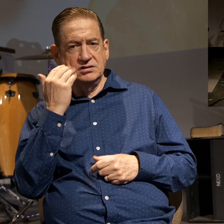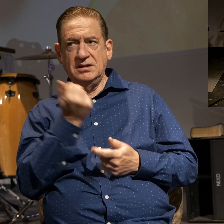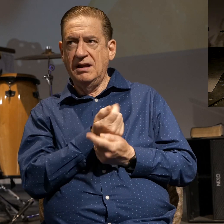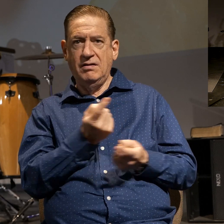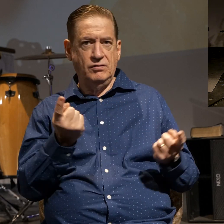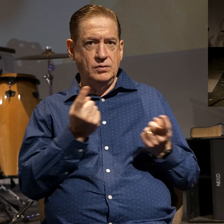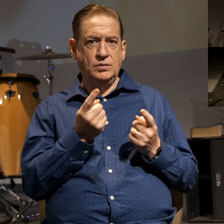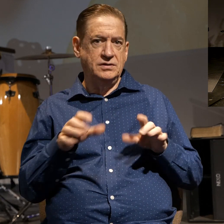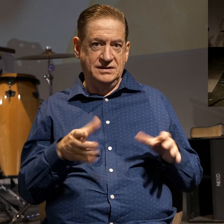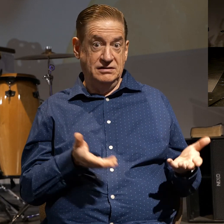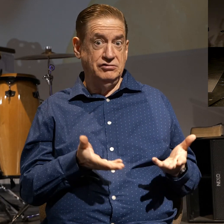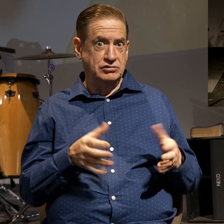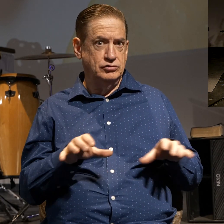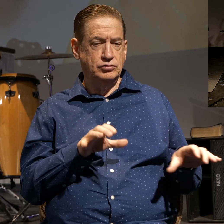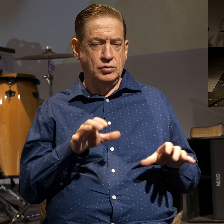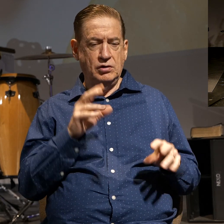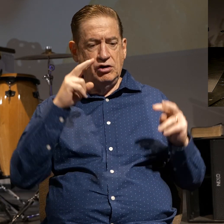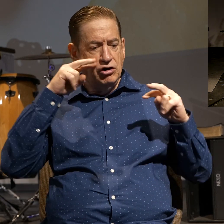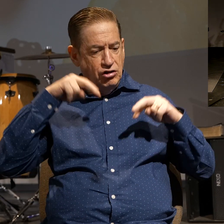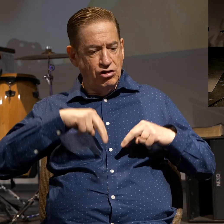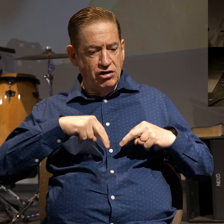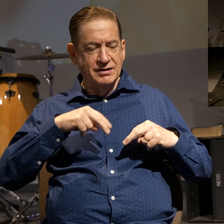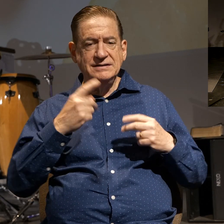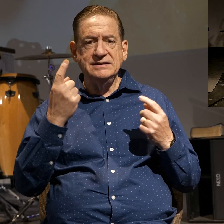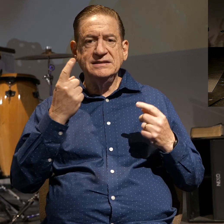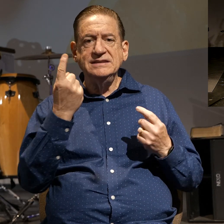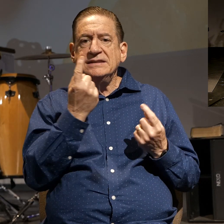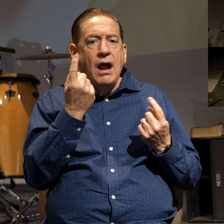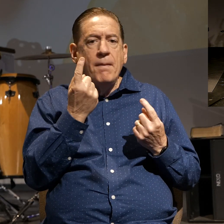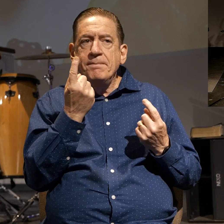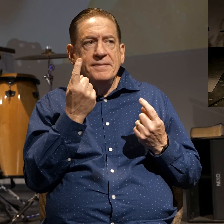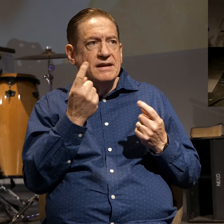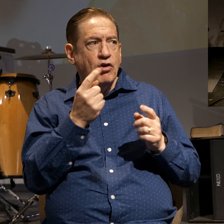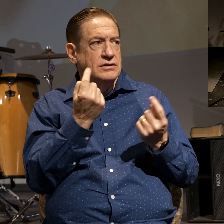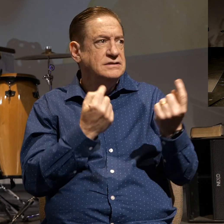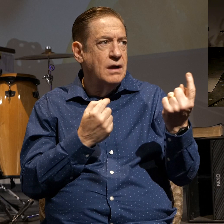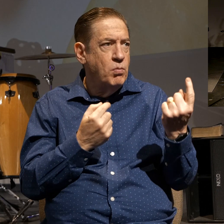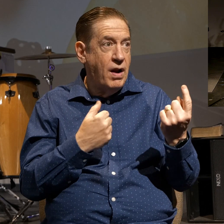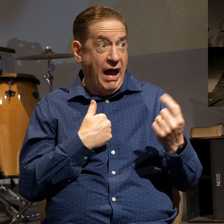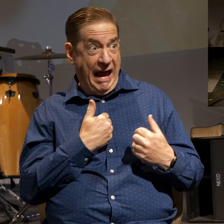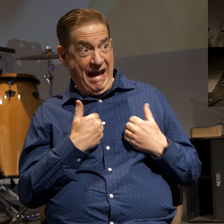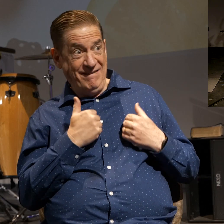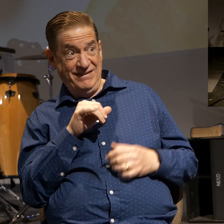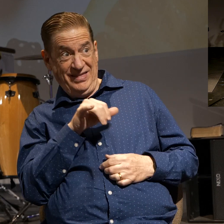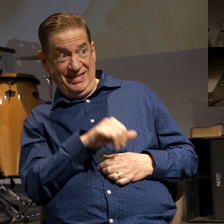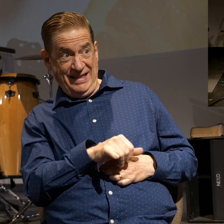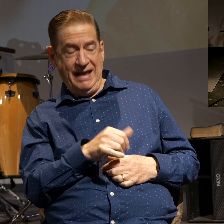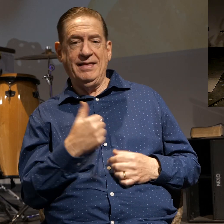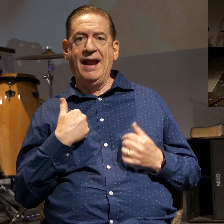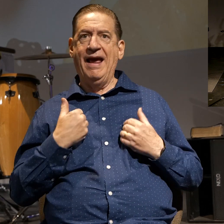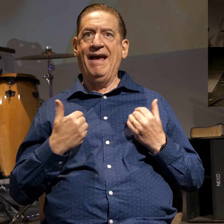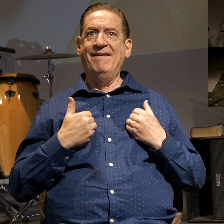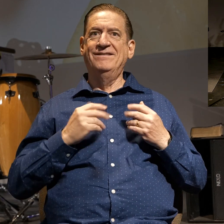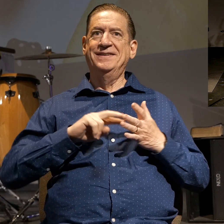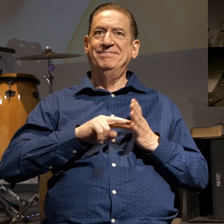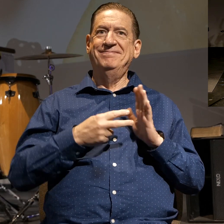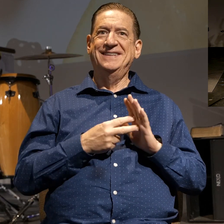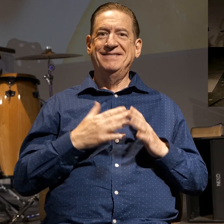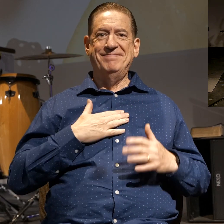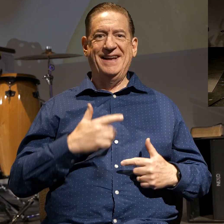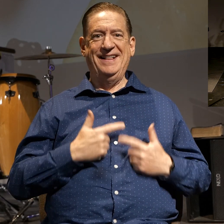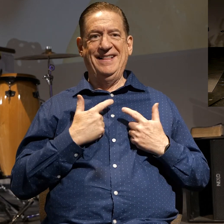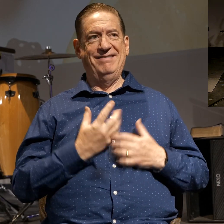doing this, looking at something or someone. If I have that, then I'll have meaning in my life.